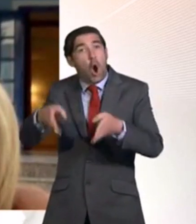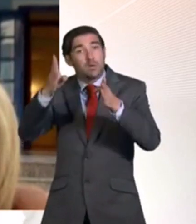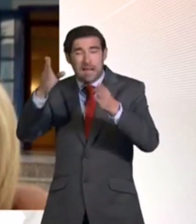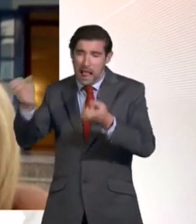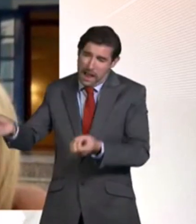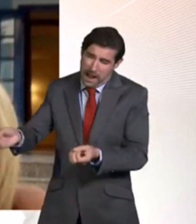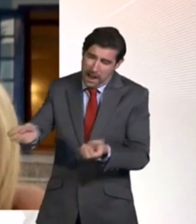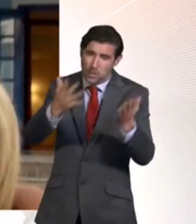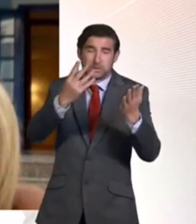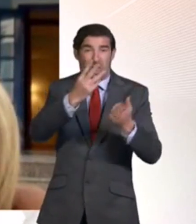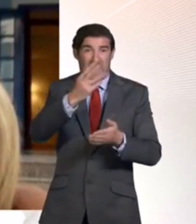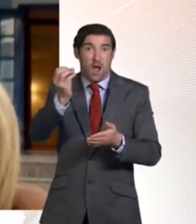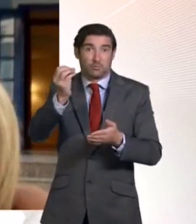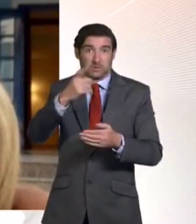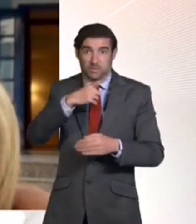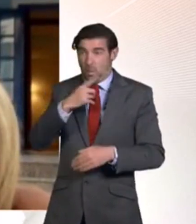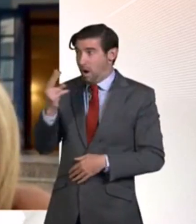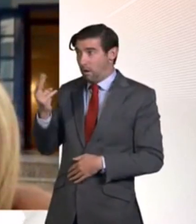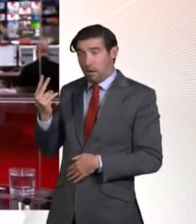staying at a Red Sea resort.